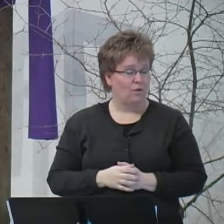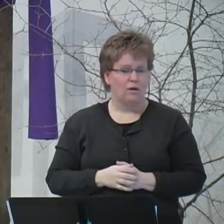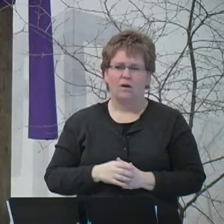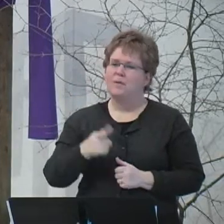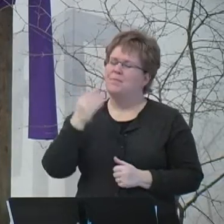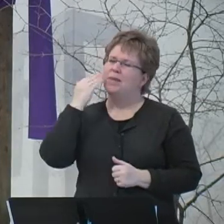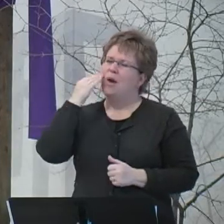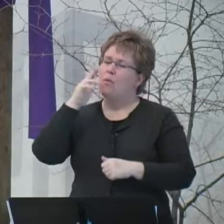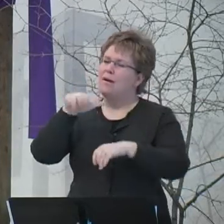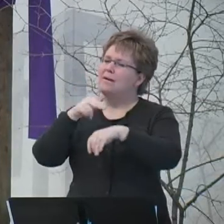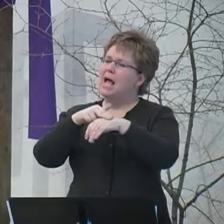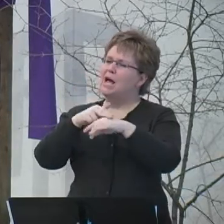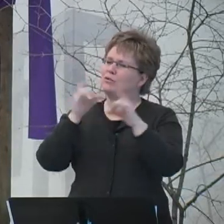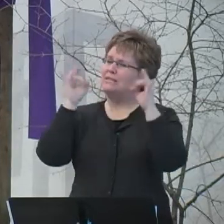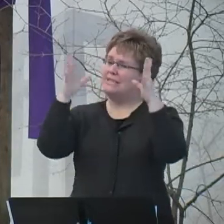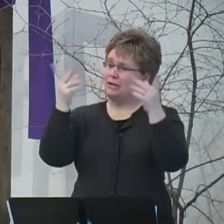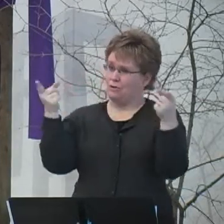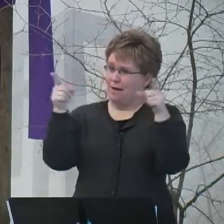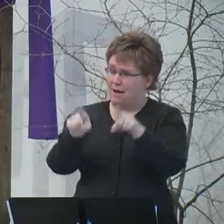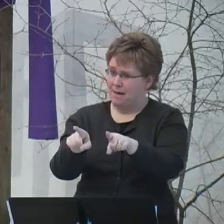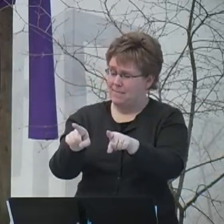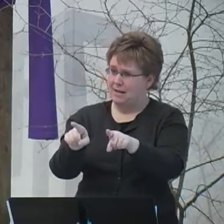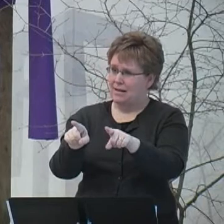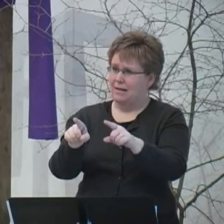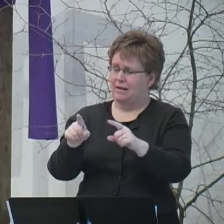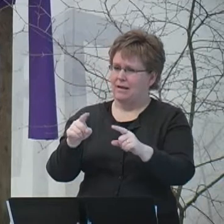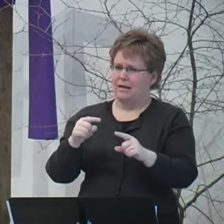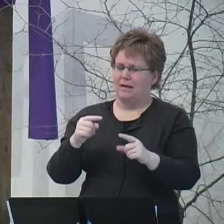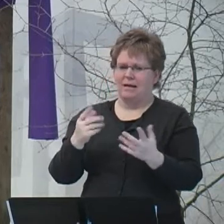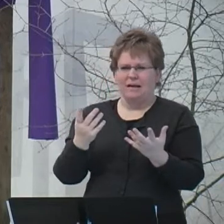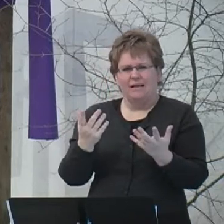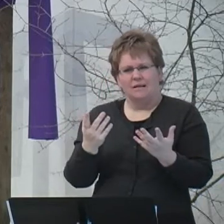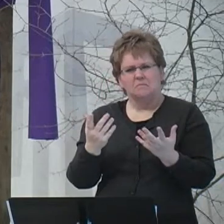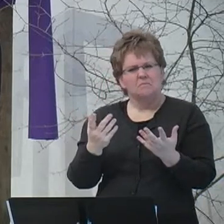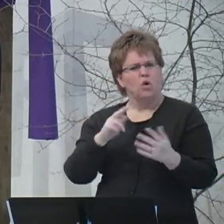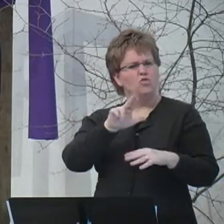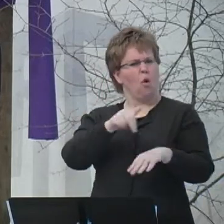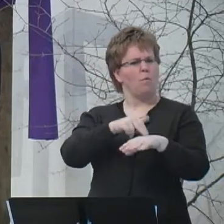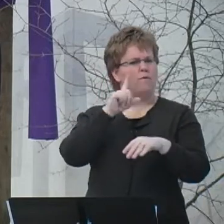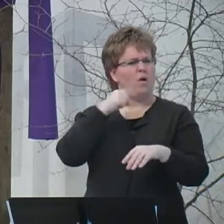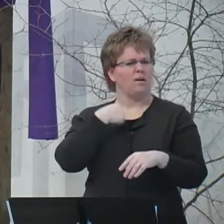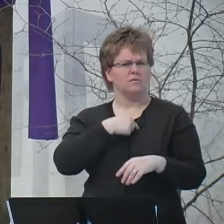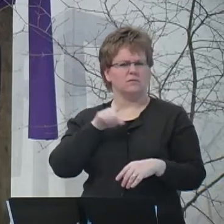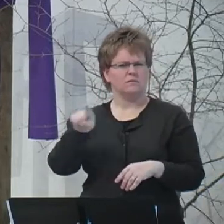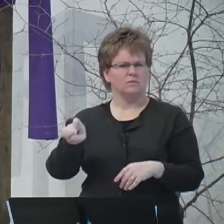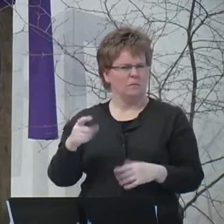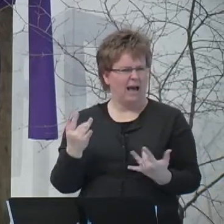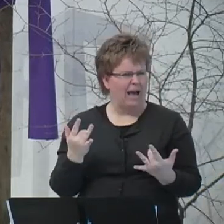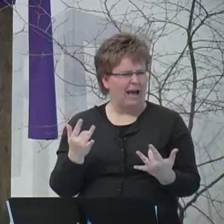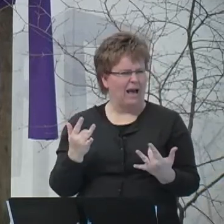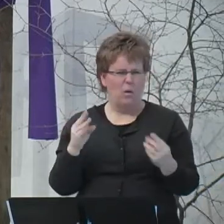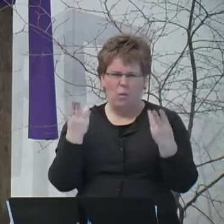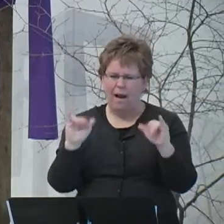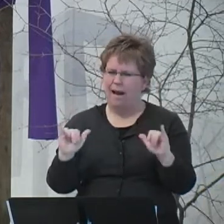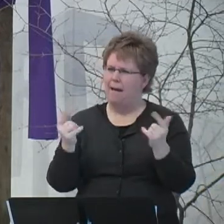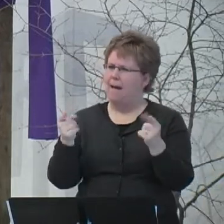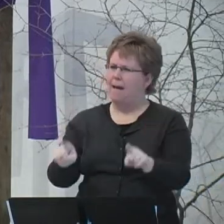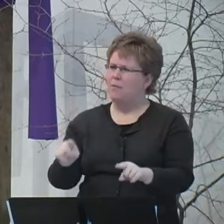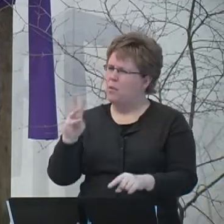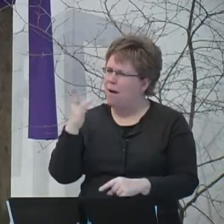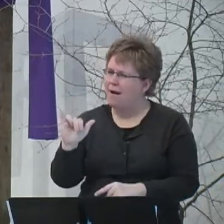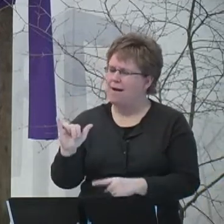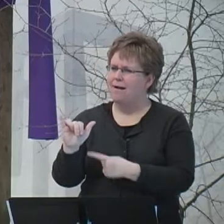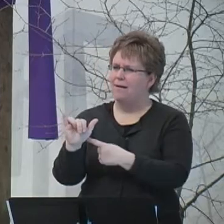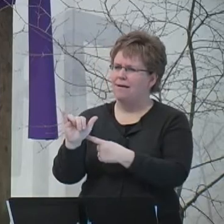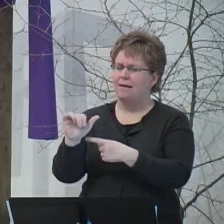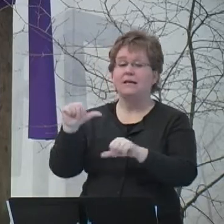natural disasters like that happen, it's normal for us to ask questions like, Why? Why did this happen? You